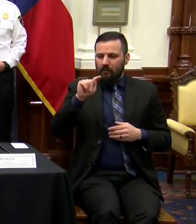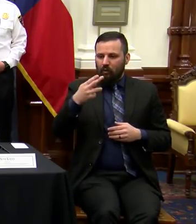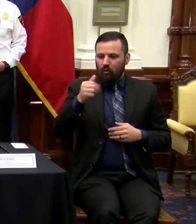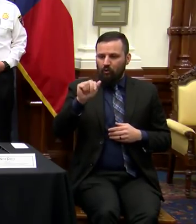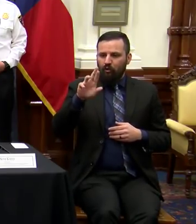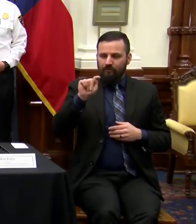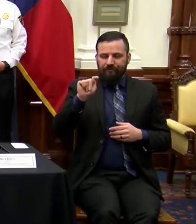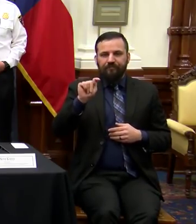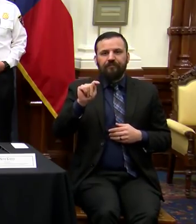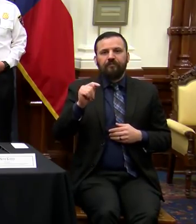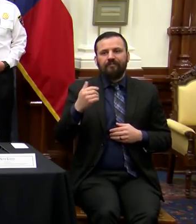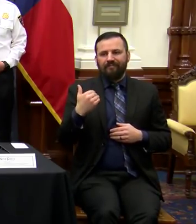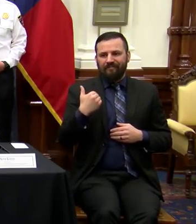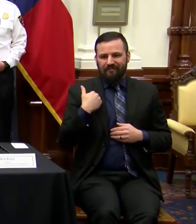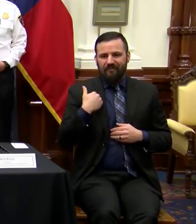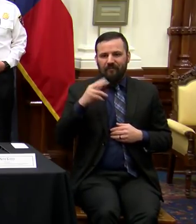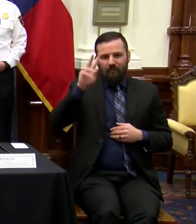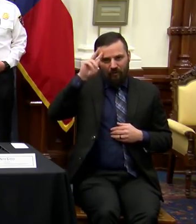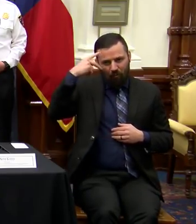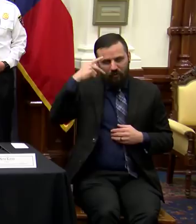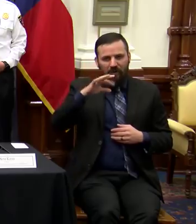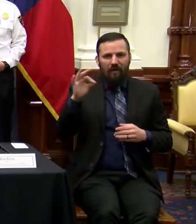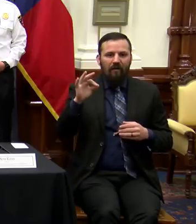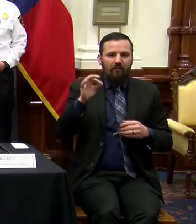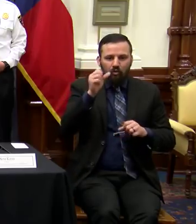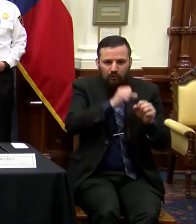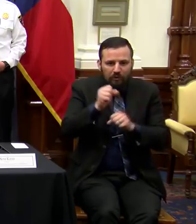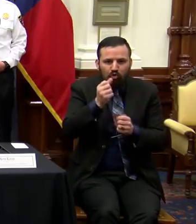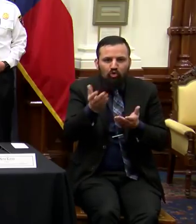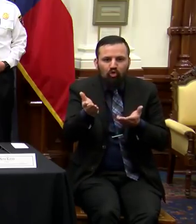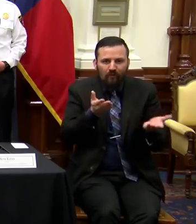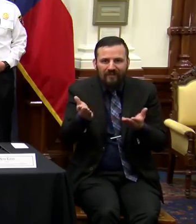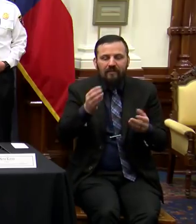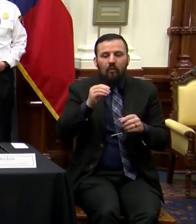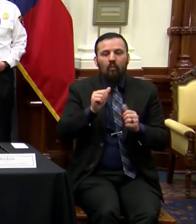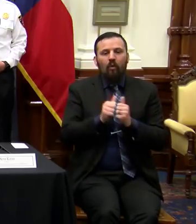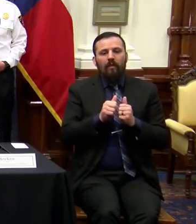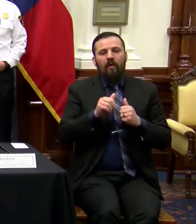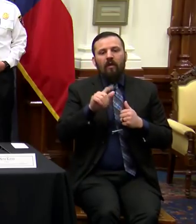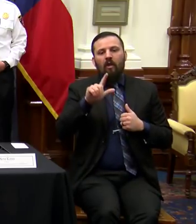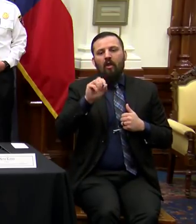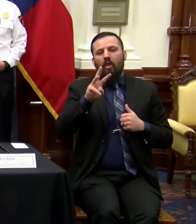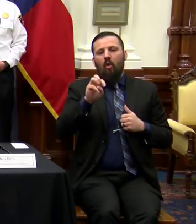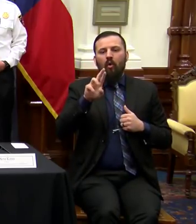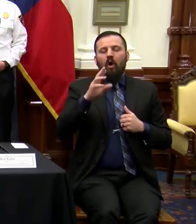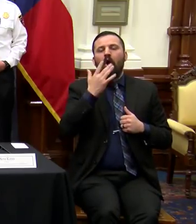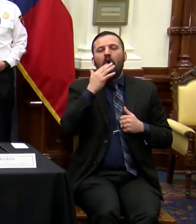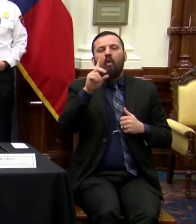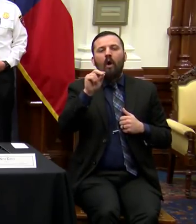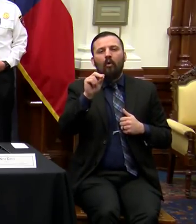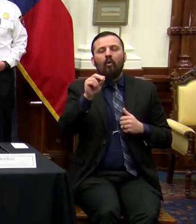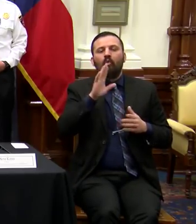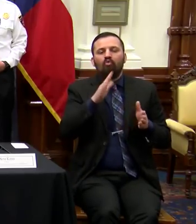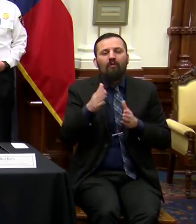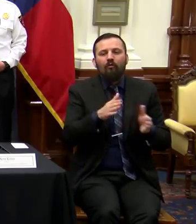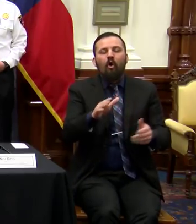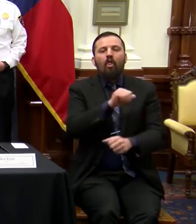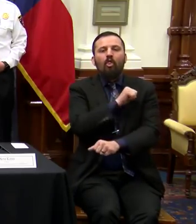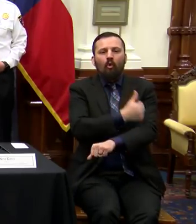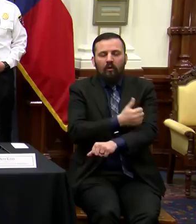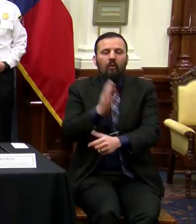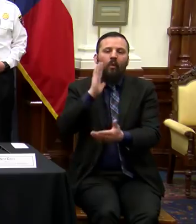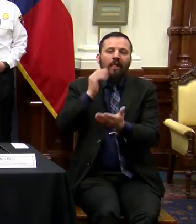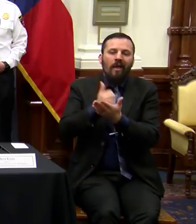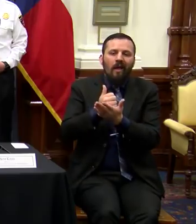President of Transmission Strategic Services with the Lower Colorado River Authority, who will assist with asset